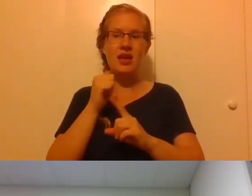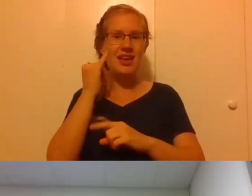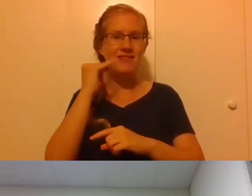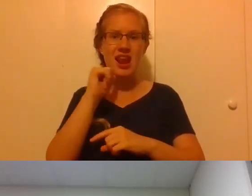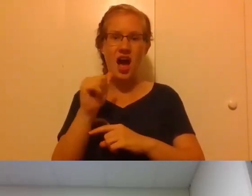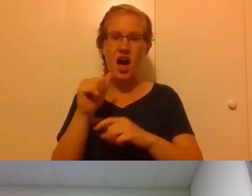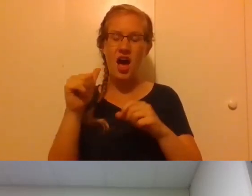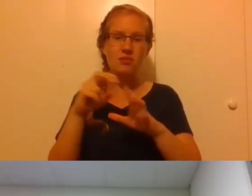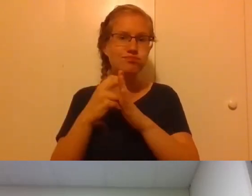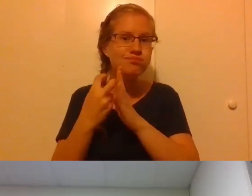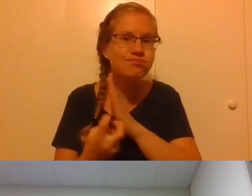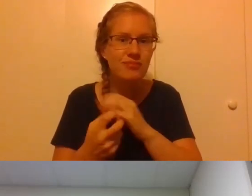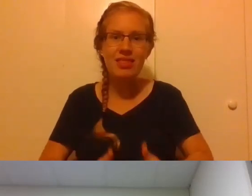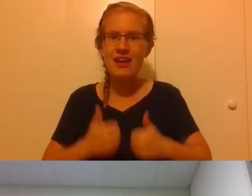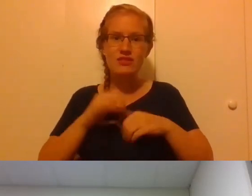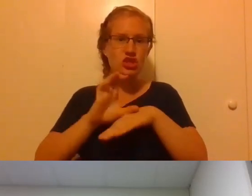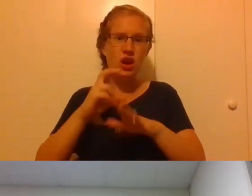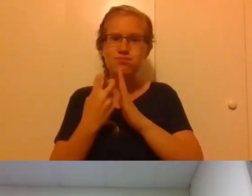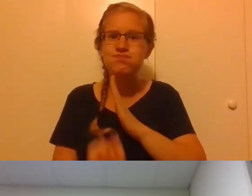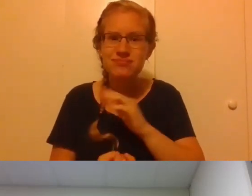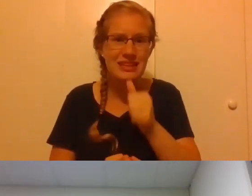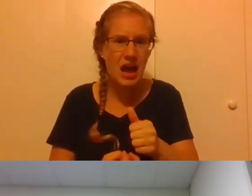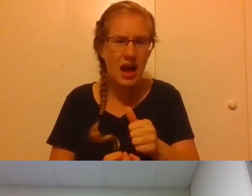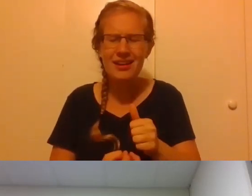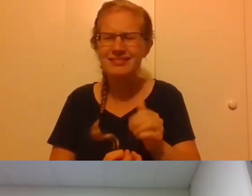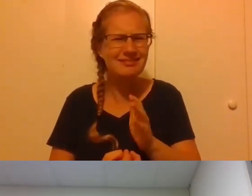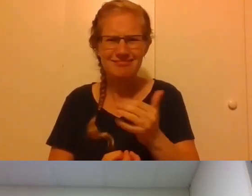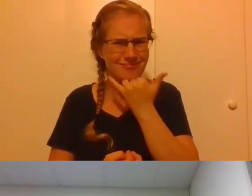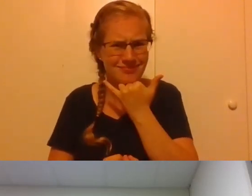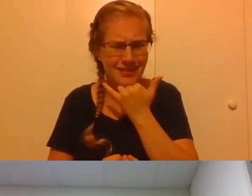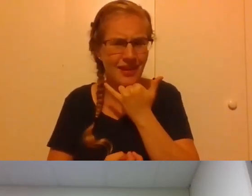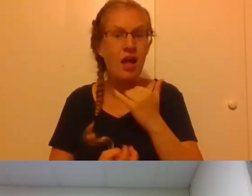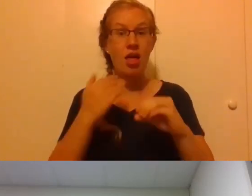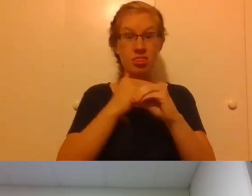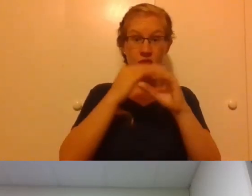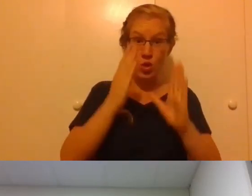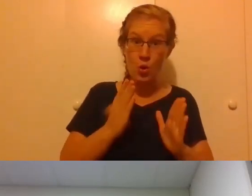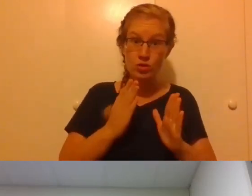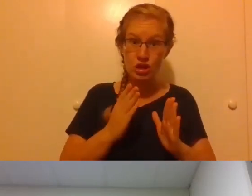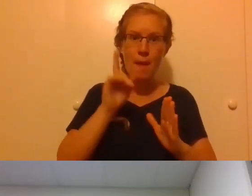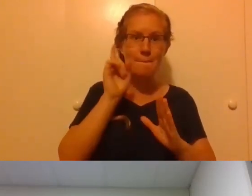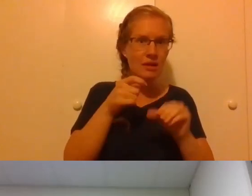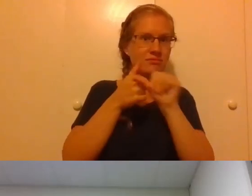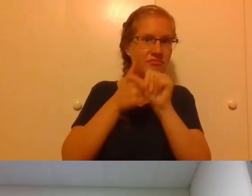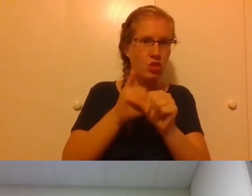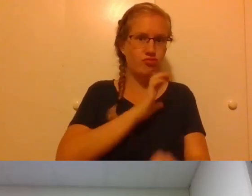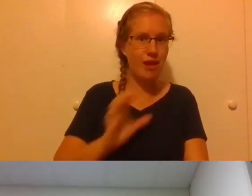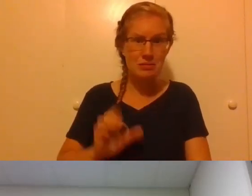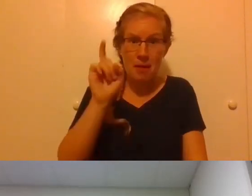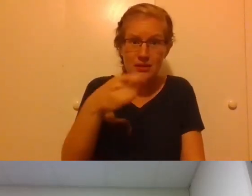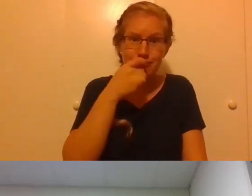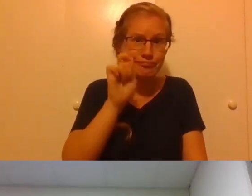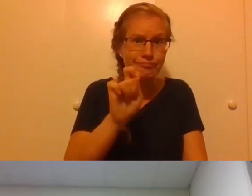immersed in the life of the church. In other words, to be a theologian, one must follow